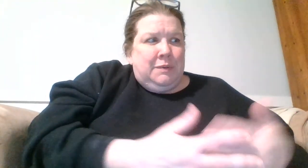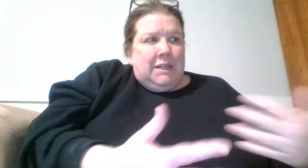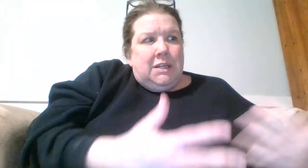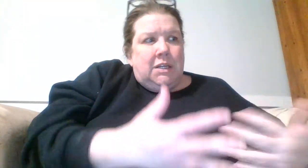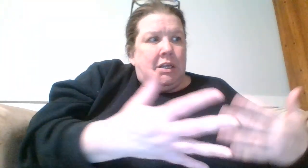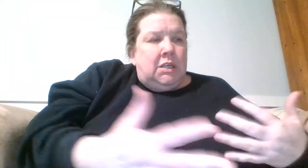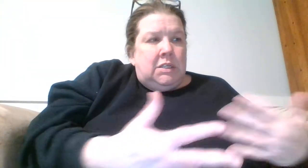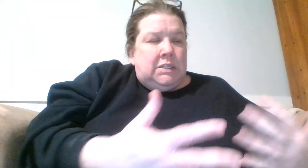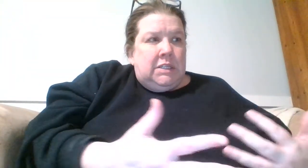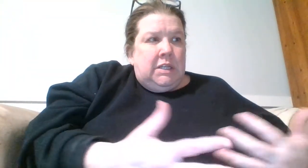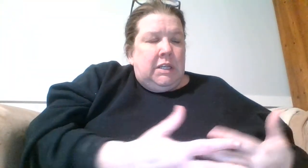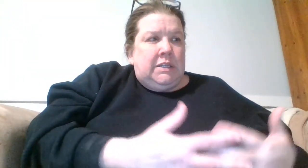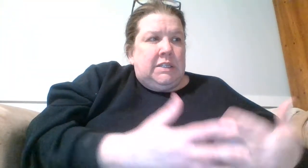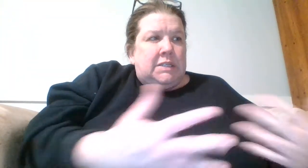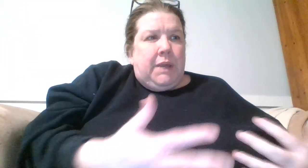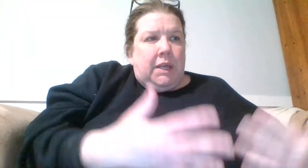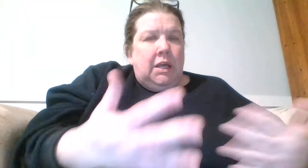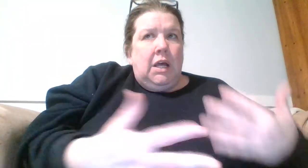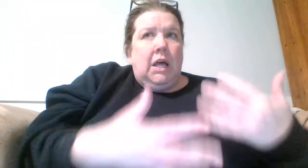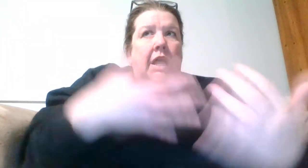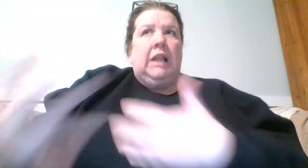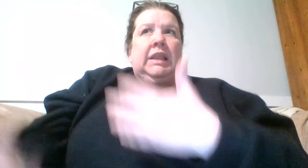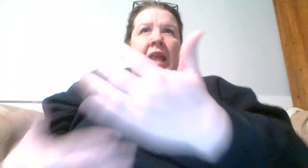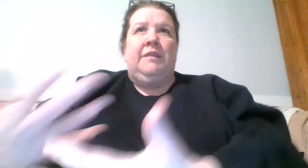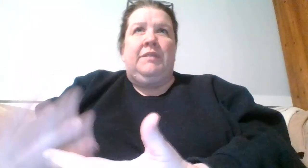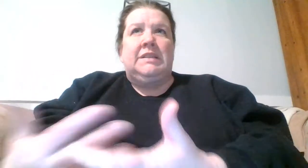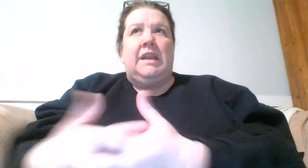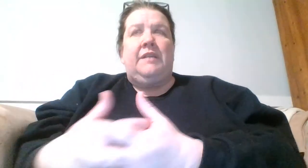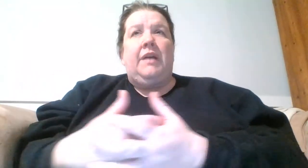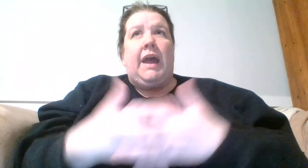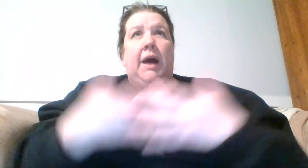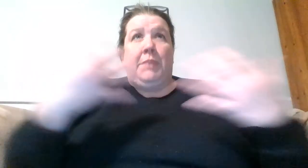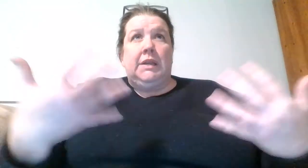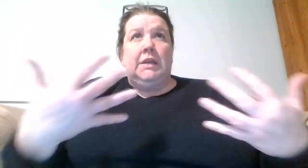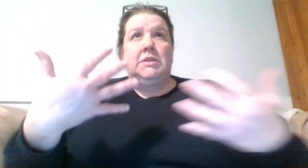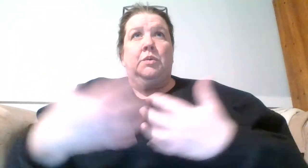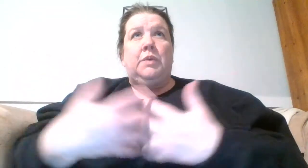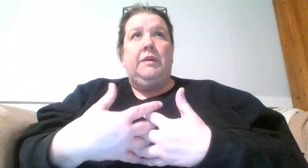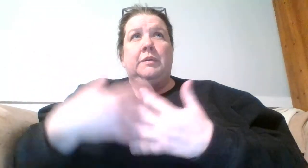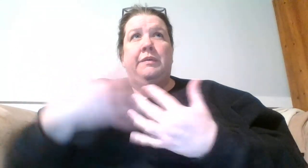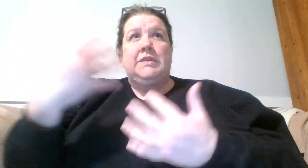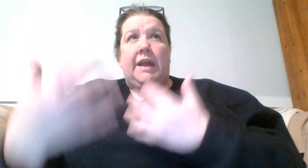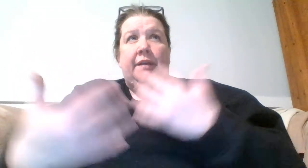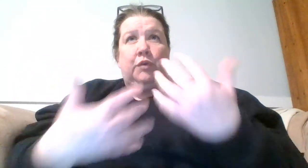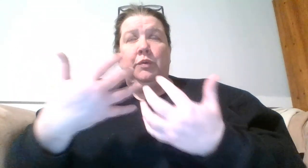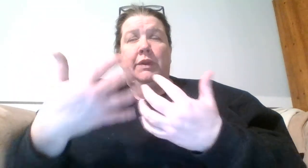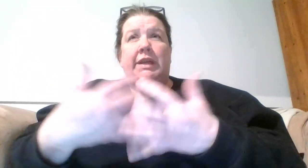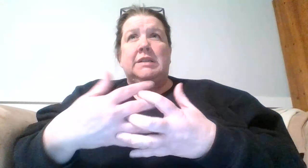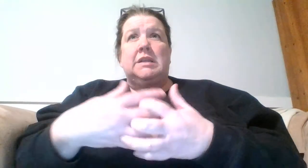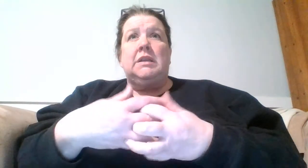We didn't anticipate a lot of things that have happened. And so we just kind of rolled with things and